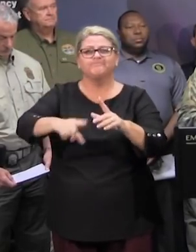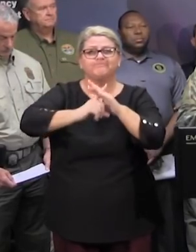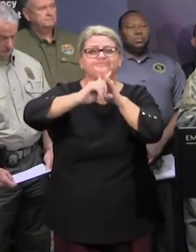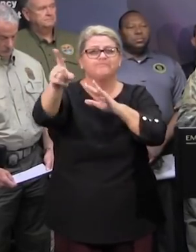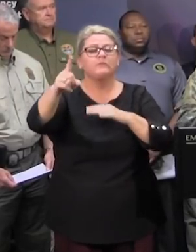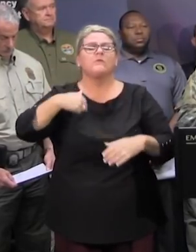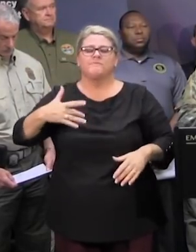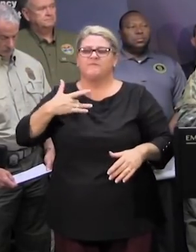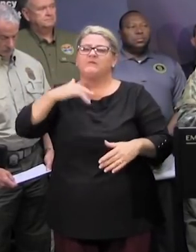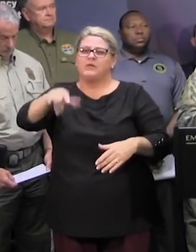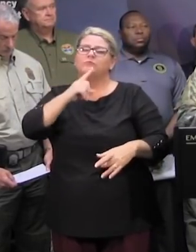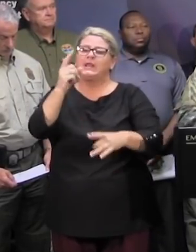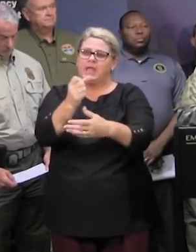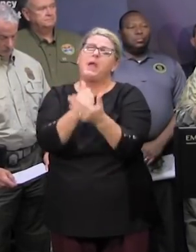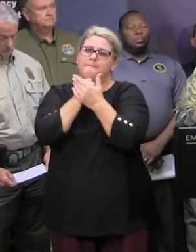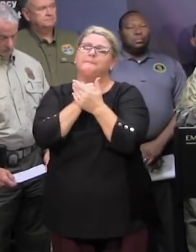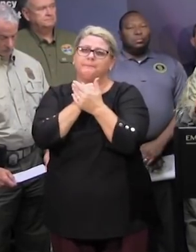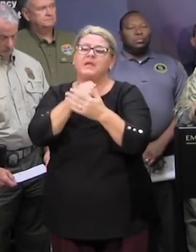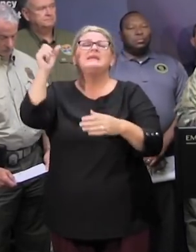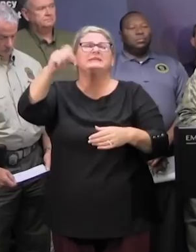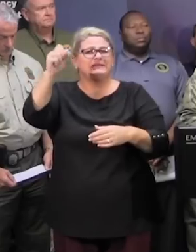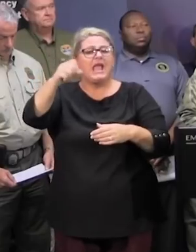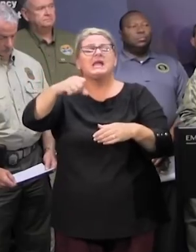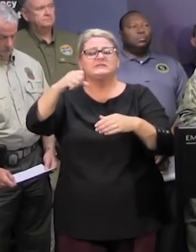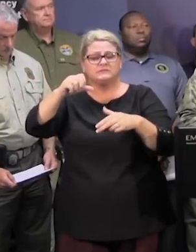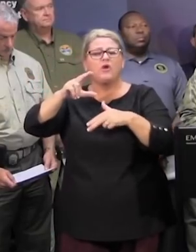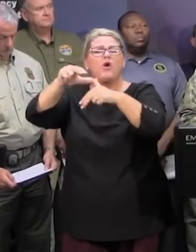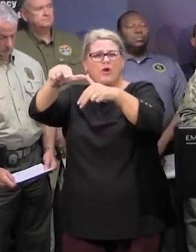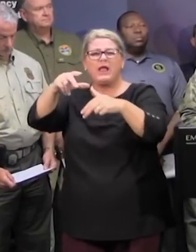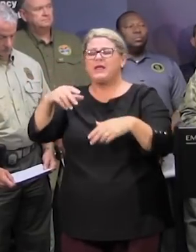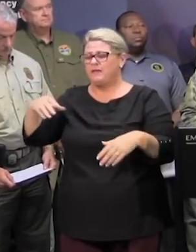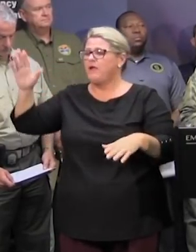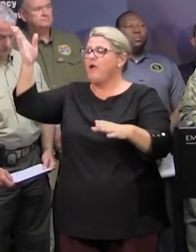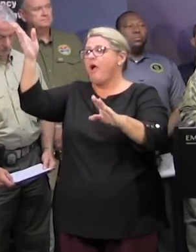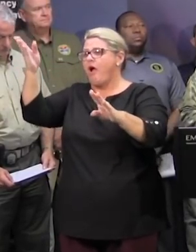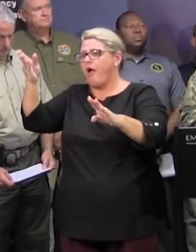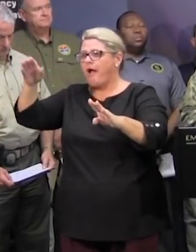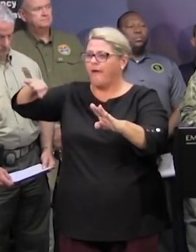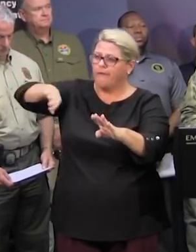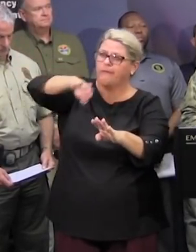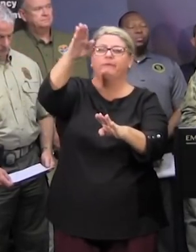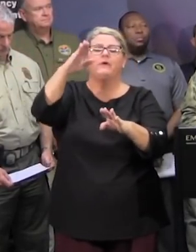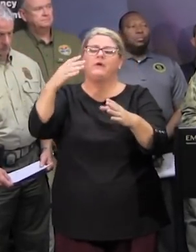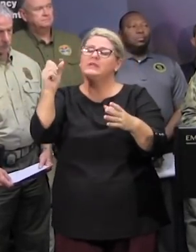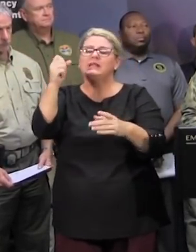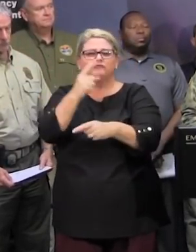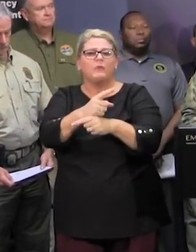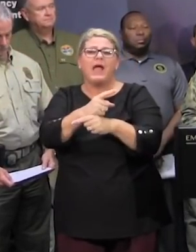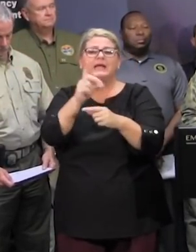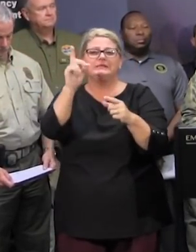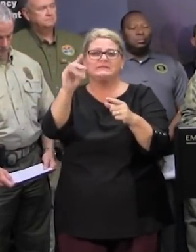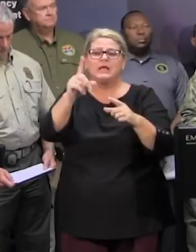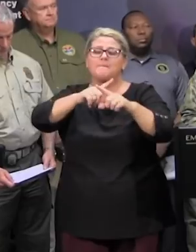evacuate the rescue and even though the storm took a little bit of a turn to the north at the last minute uh the the really telling